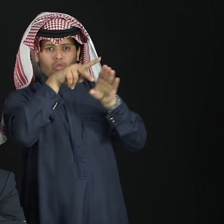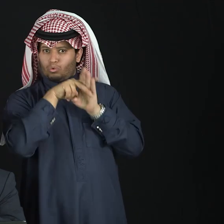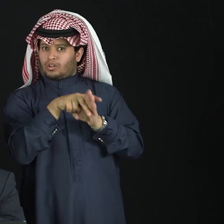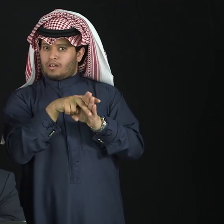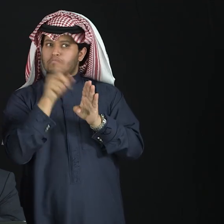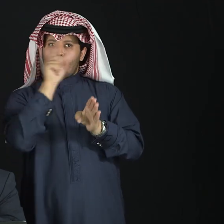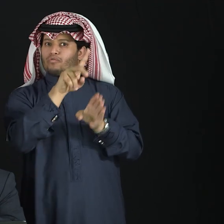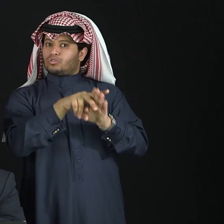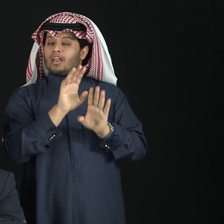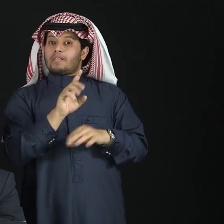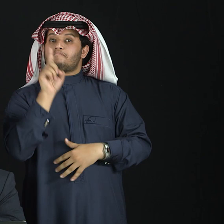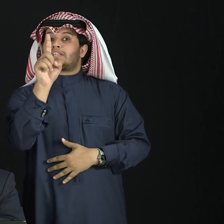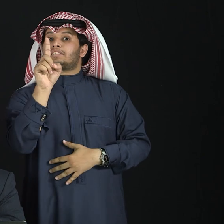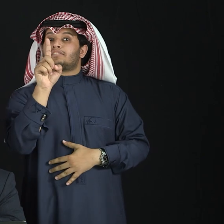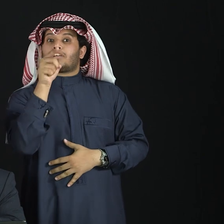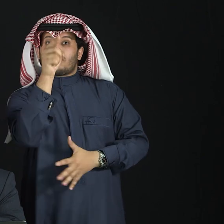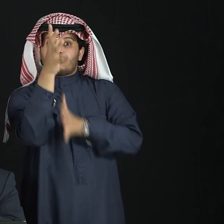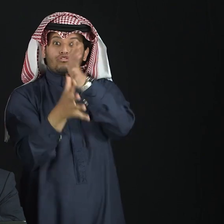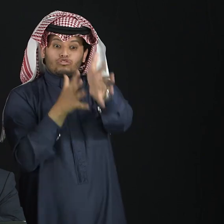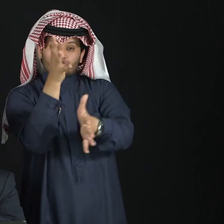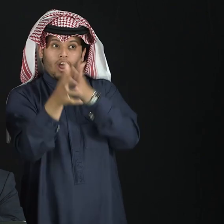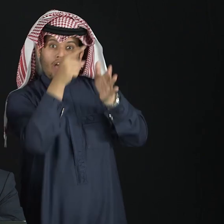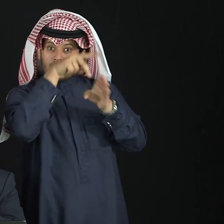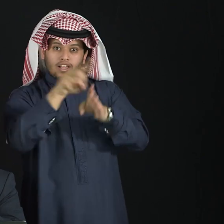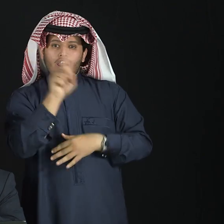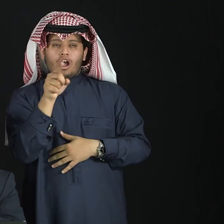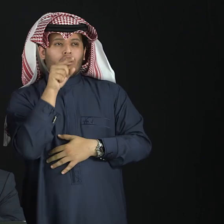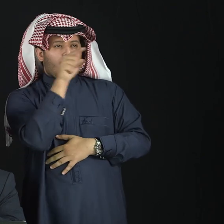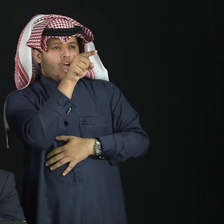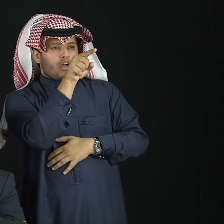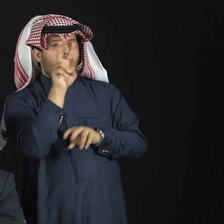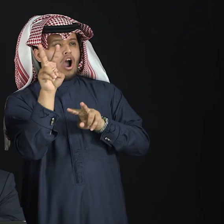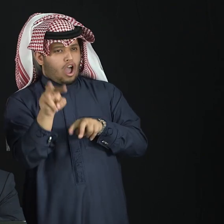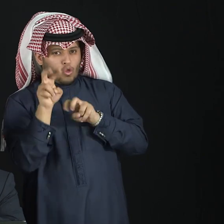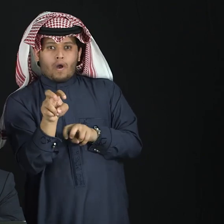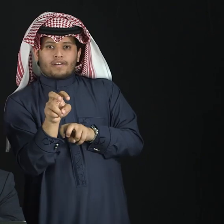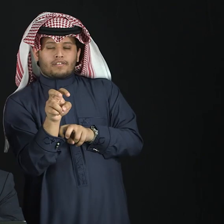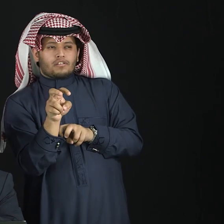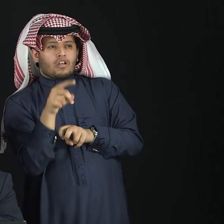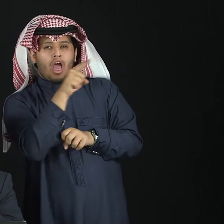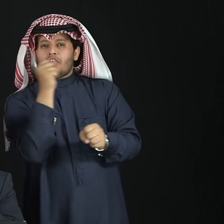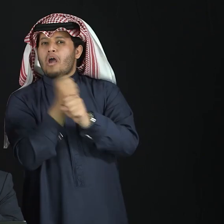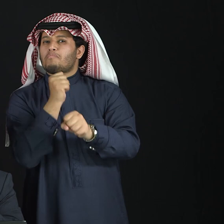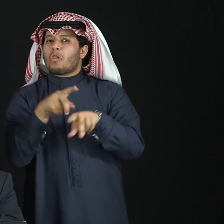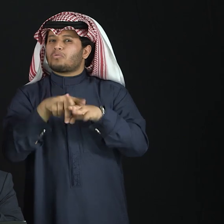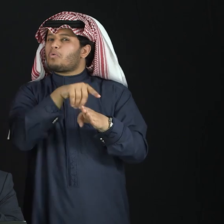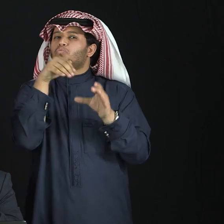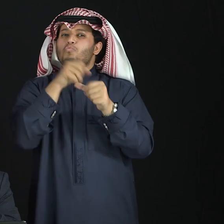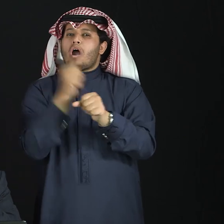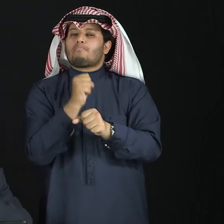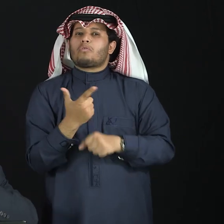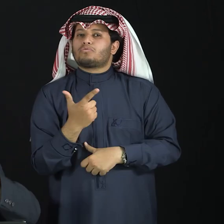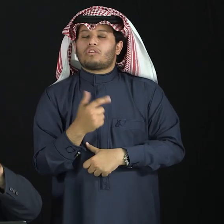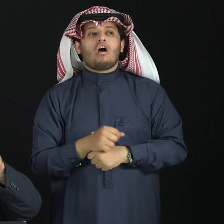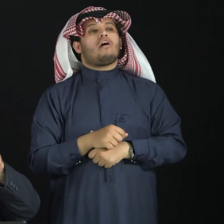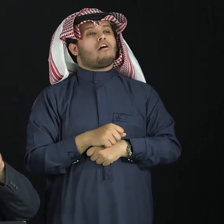horse to the students, and I want to know whether they really understand this or not. So, in duals,